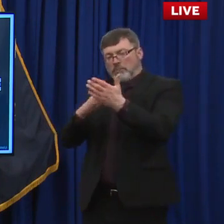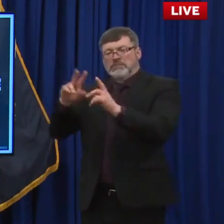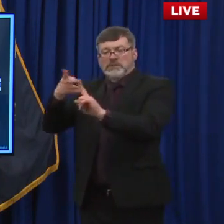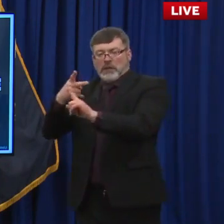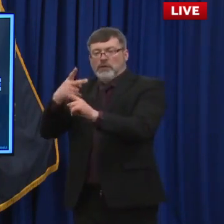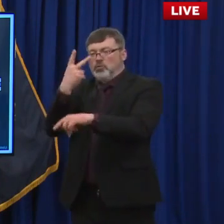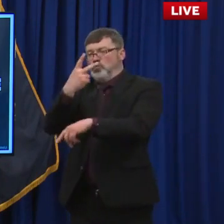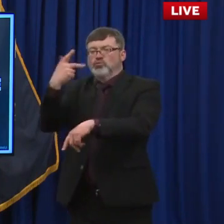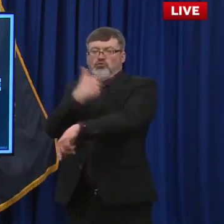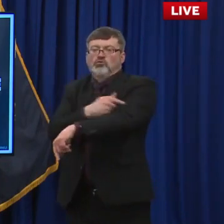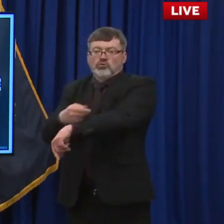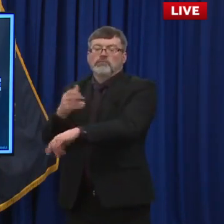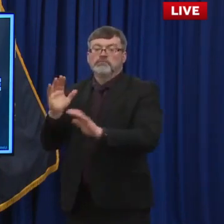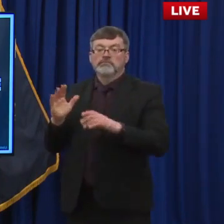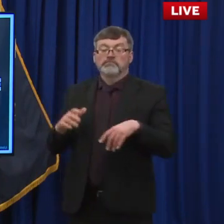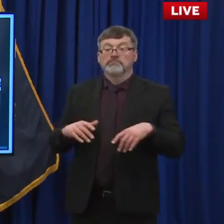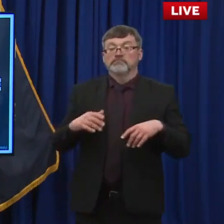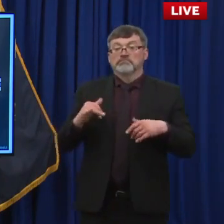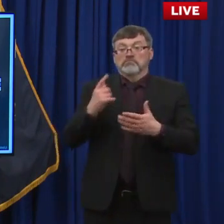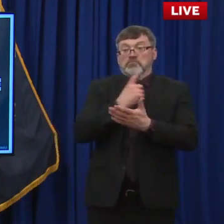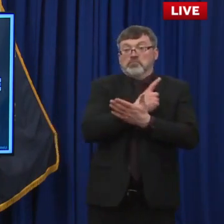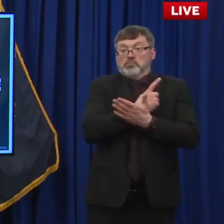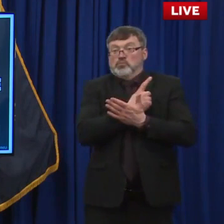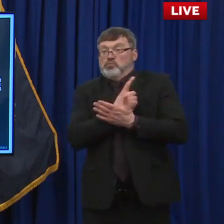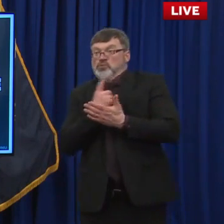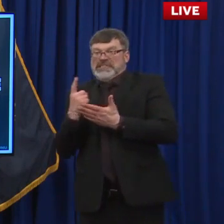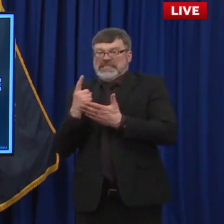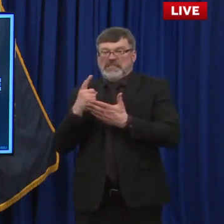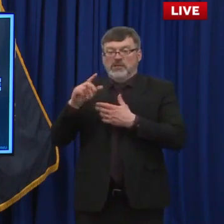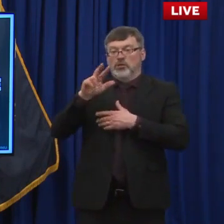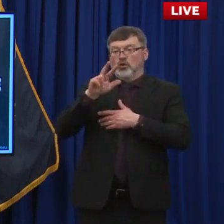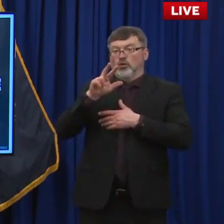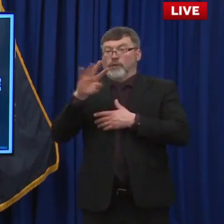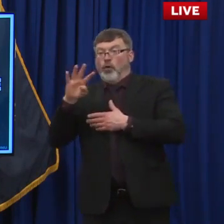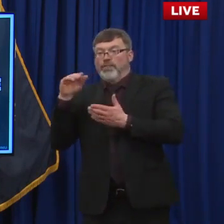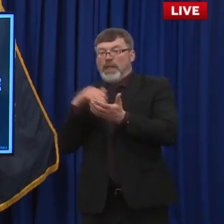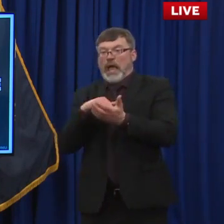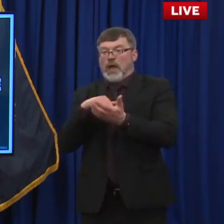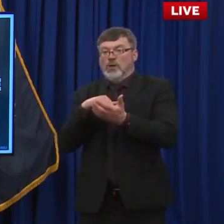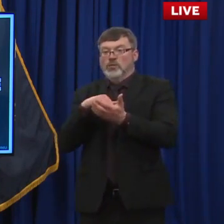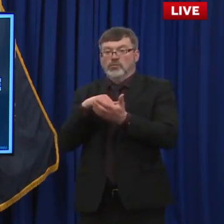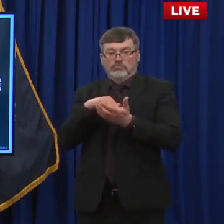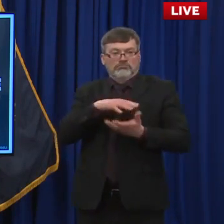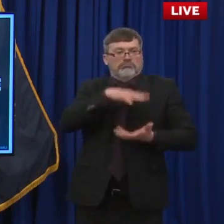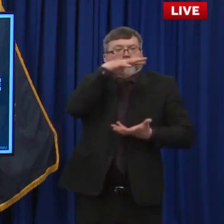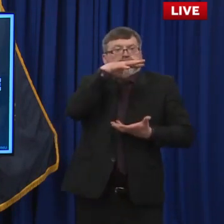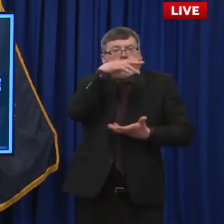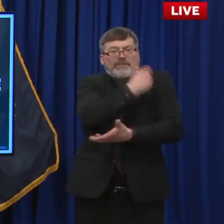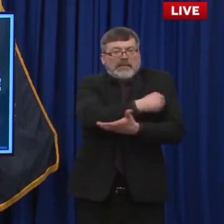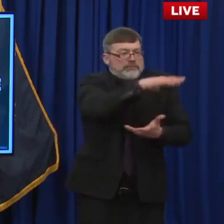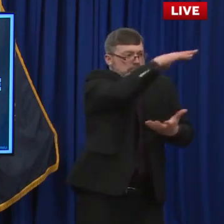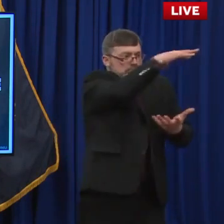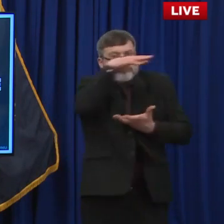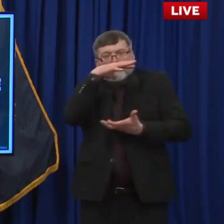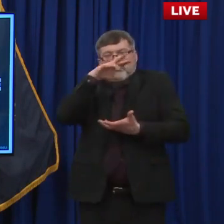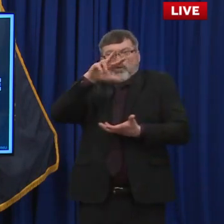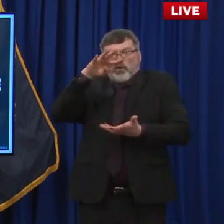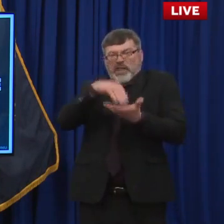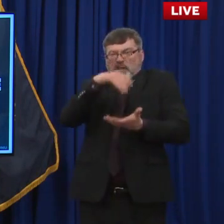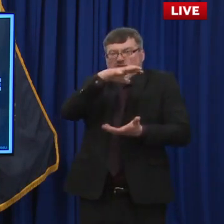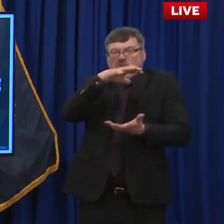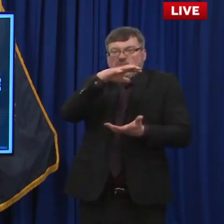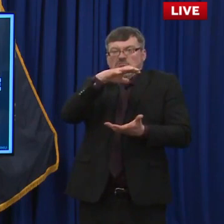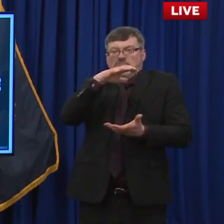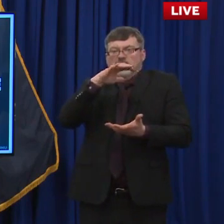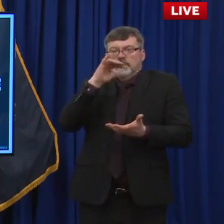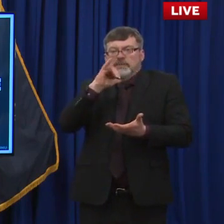vaccine. This does include a very small amount, about 1600 doses of the Janssen biotech vaccine. We expect to receive a